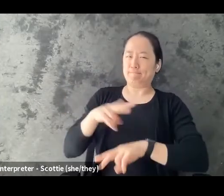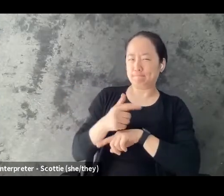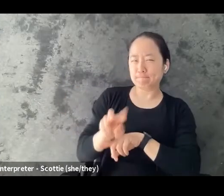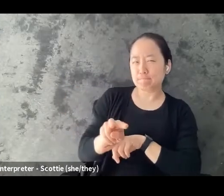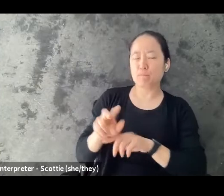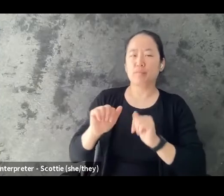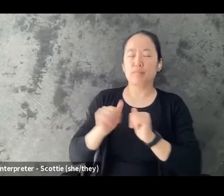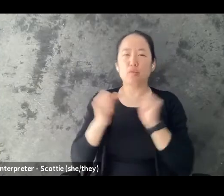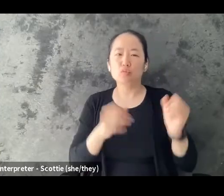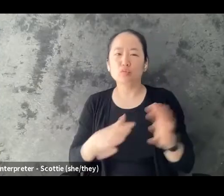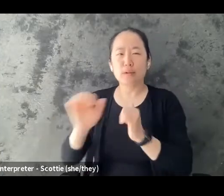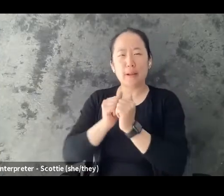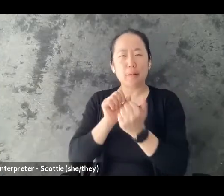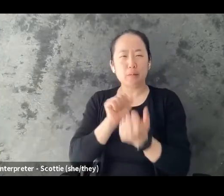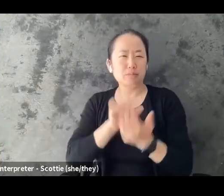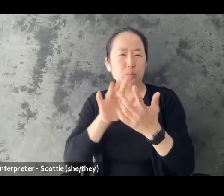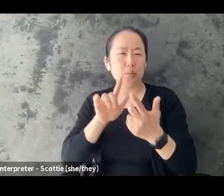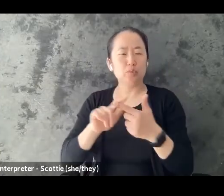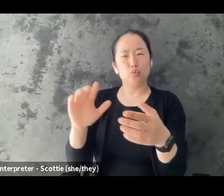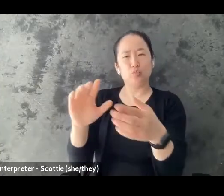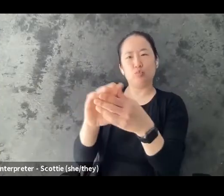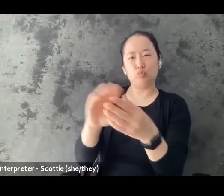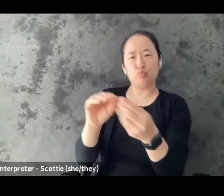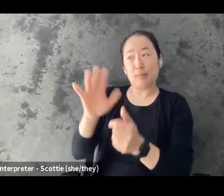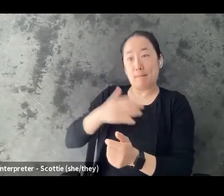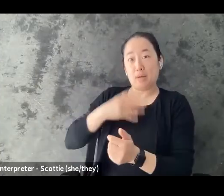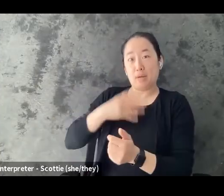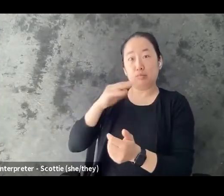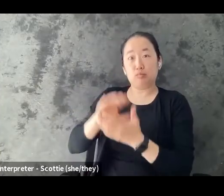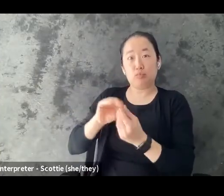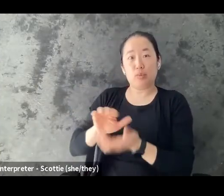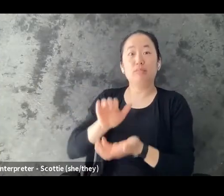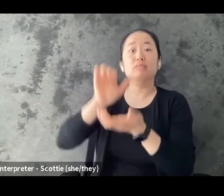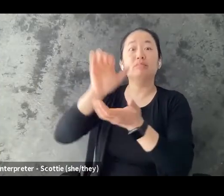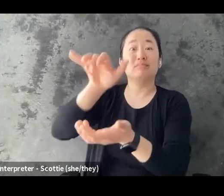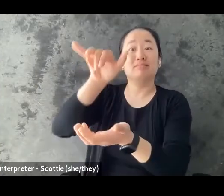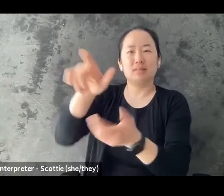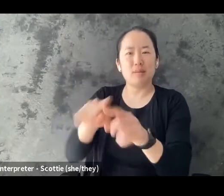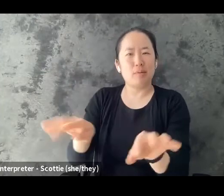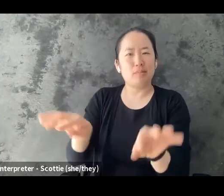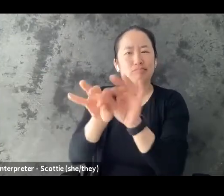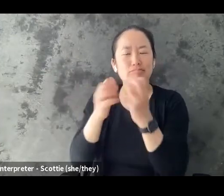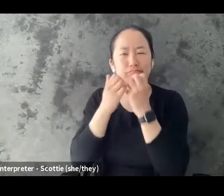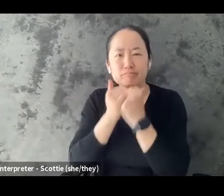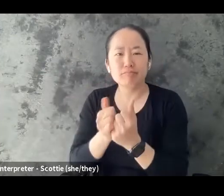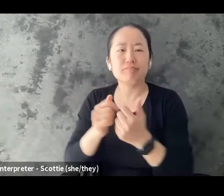with care and discuss what support looks like, what it might feel like, what it sounds like when sharing about our